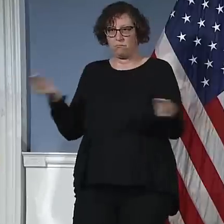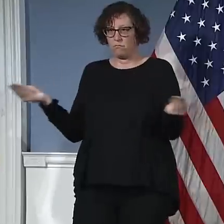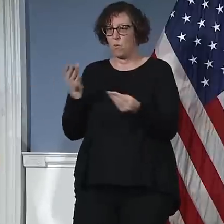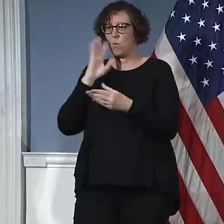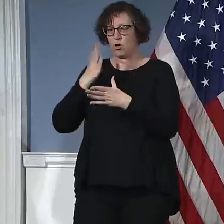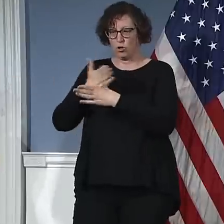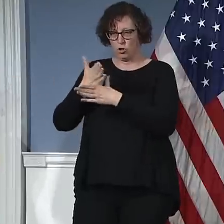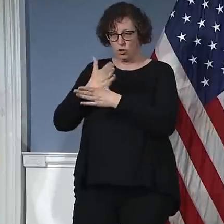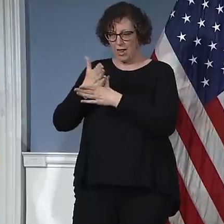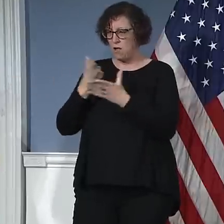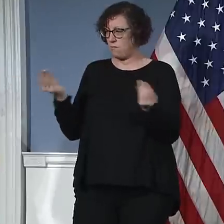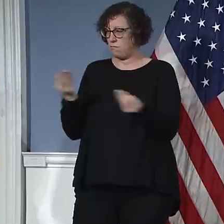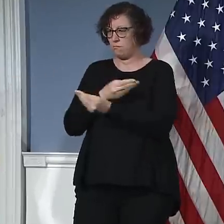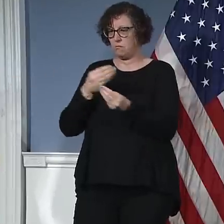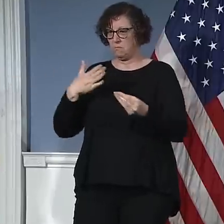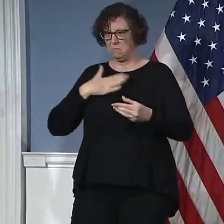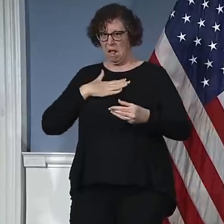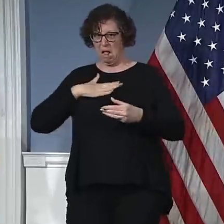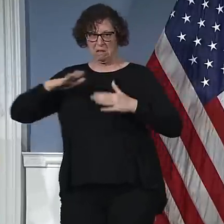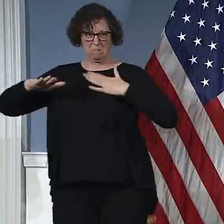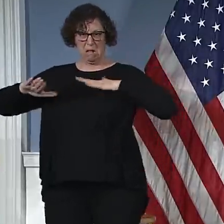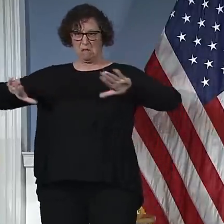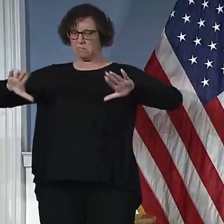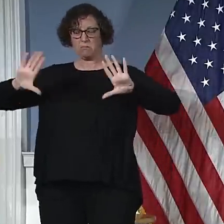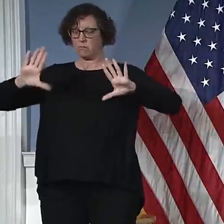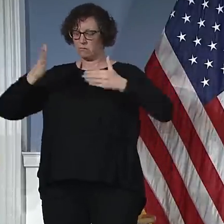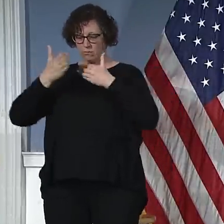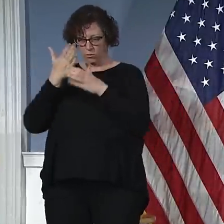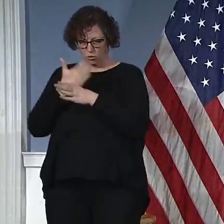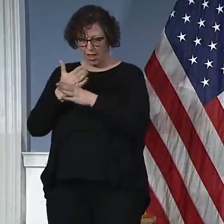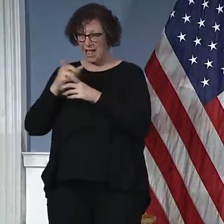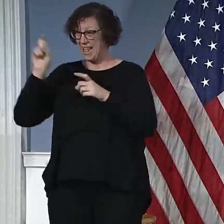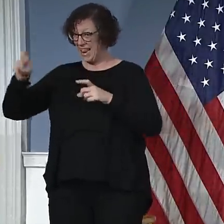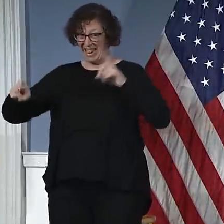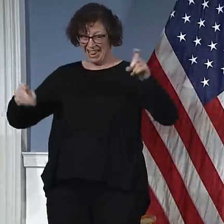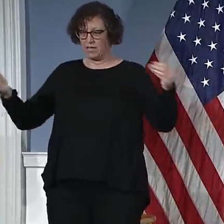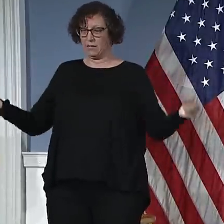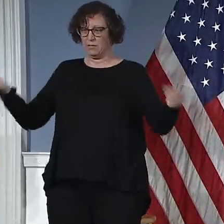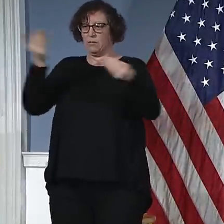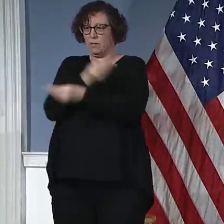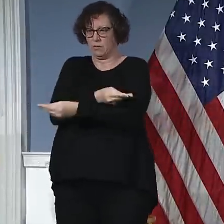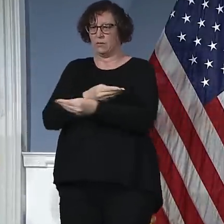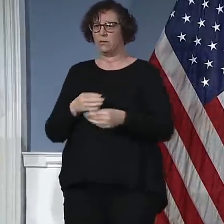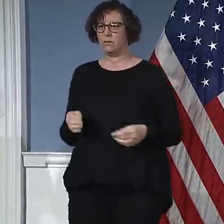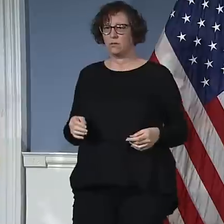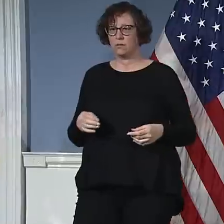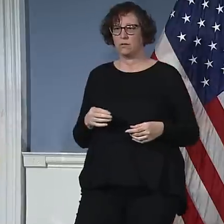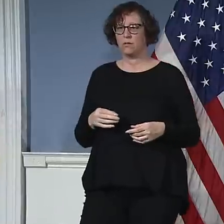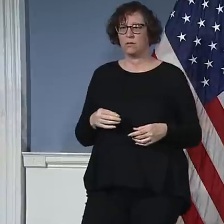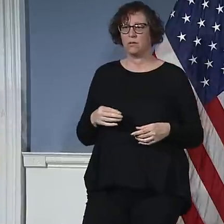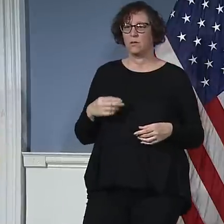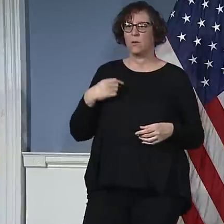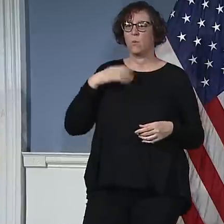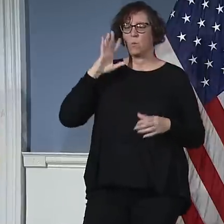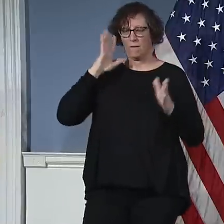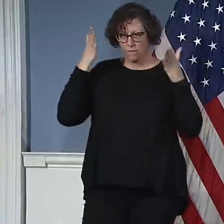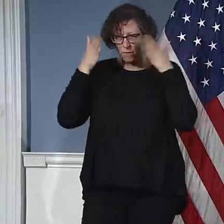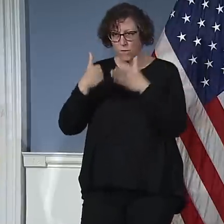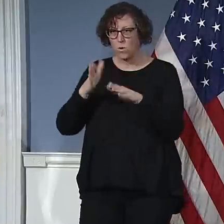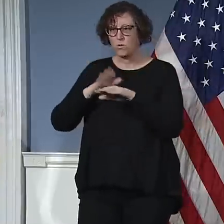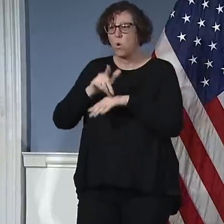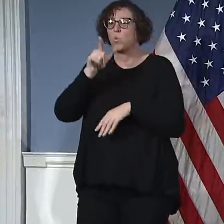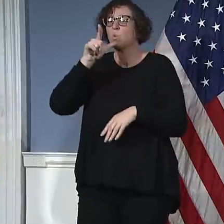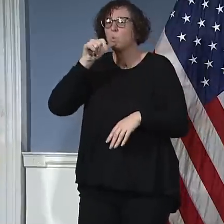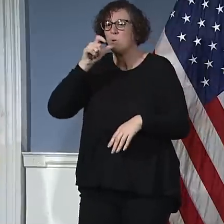ventilators. We didn't say, we're going to just, you know, keep them just for health and hospitals. We made sure they went where the need is greatest. Health and